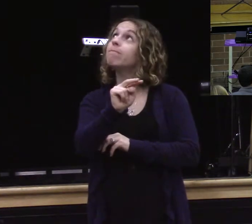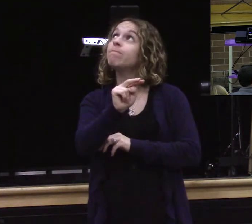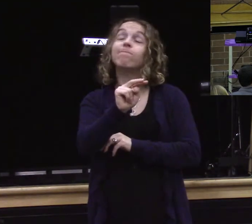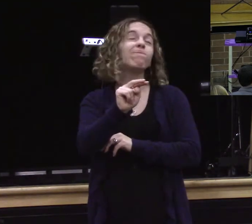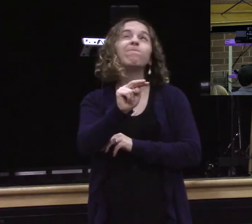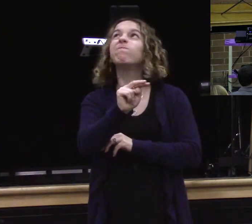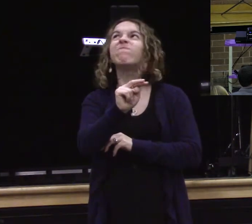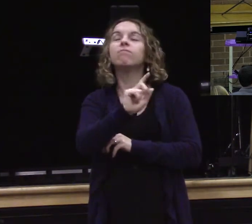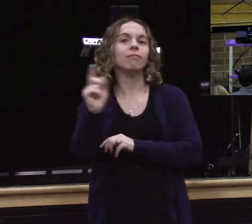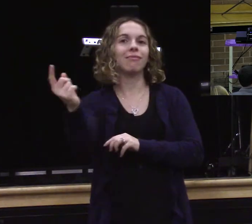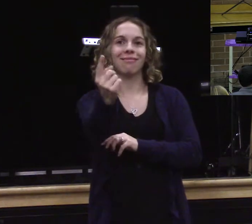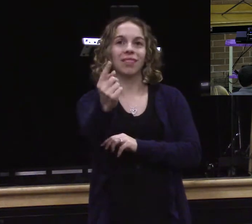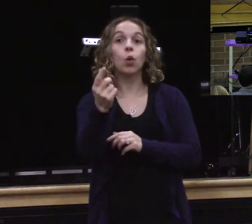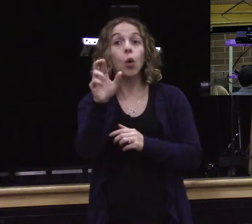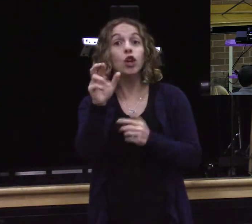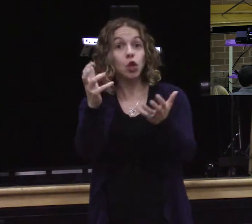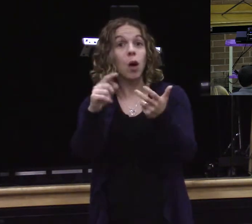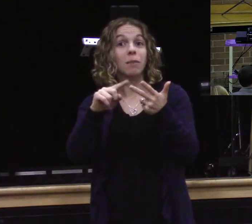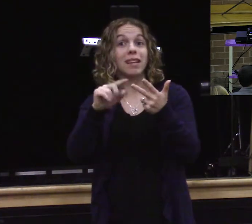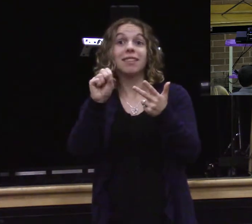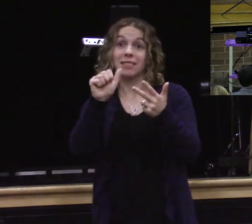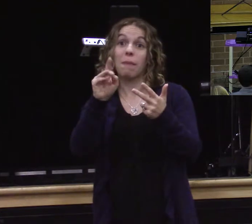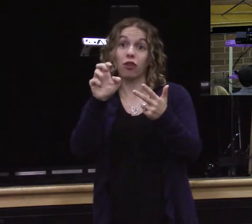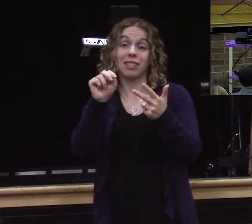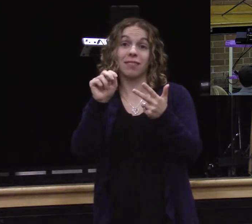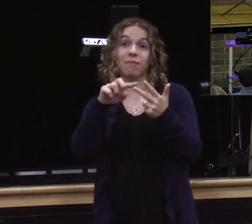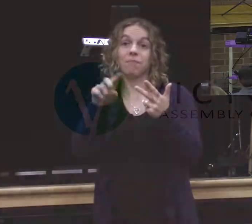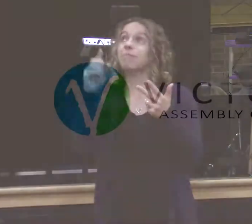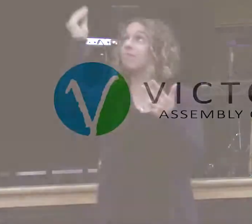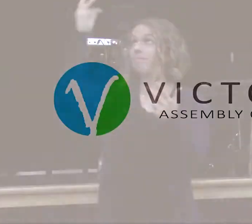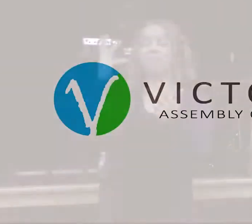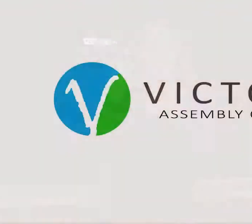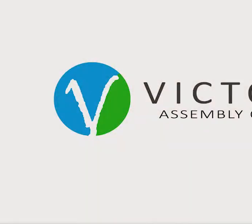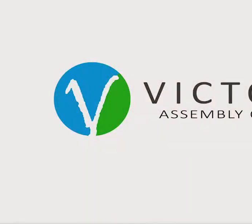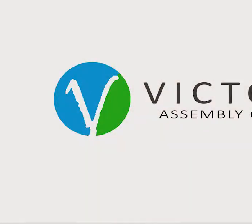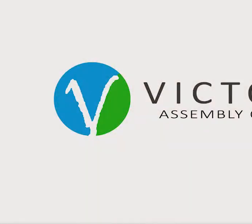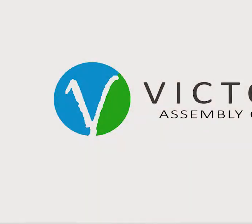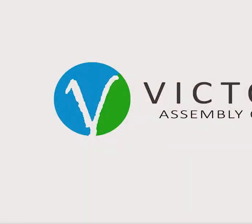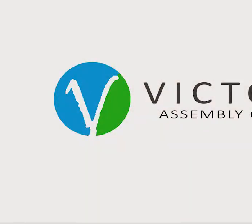Jesus simply said you go and do likewise and